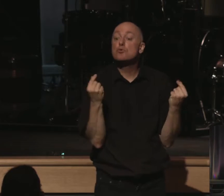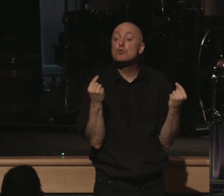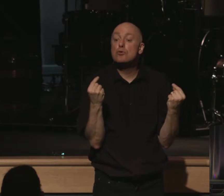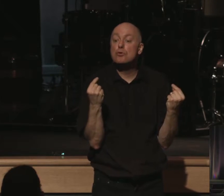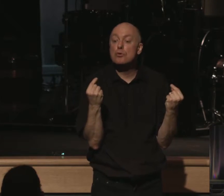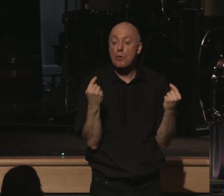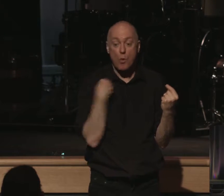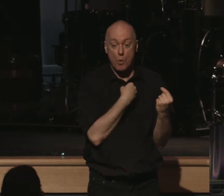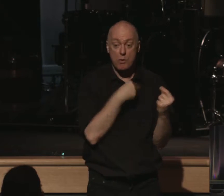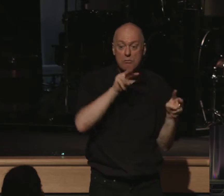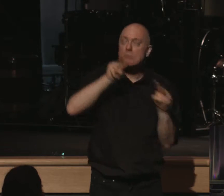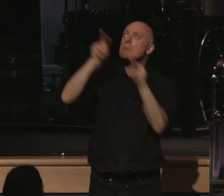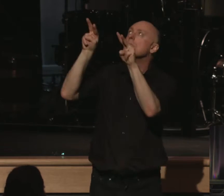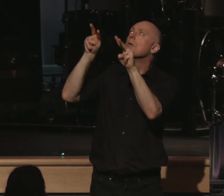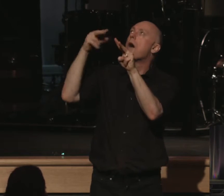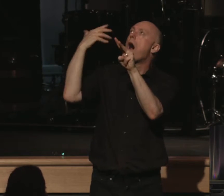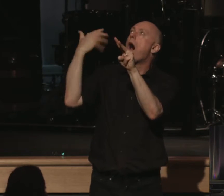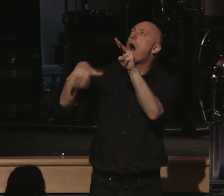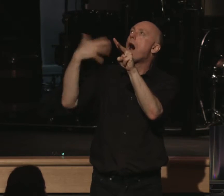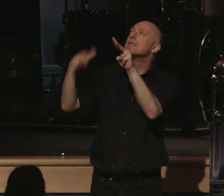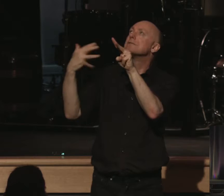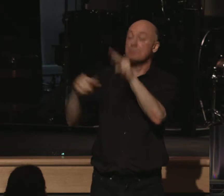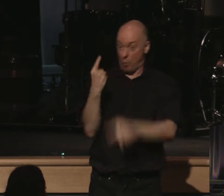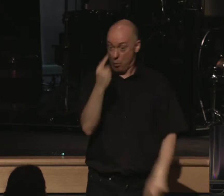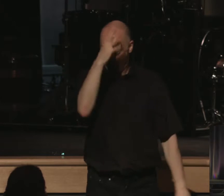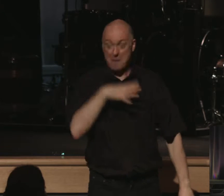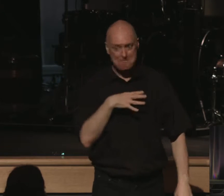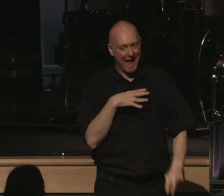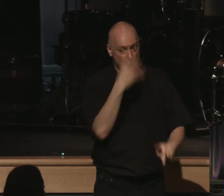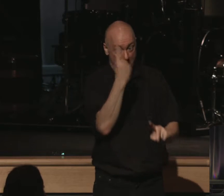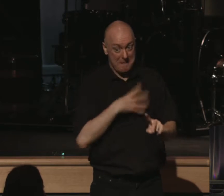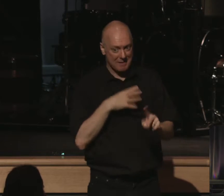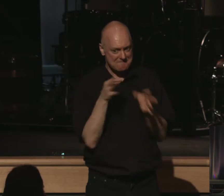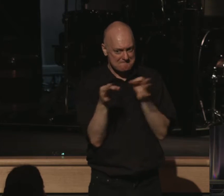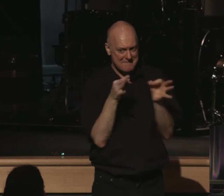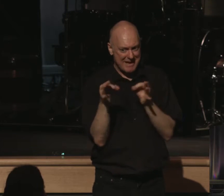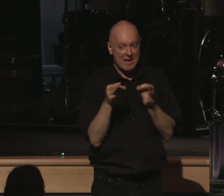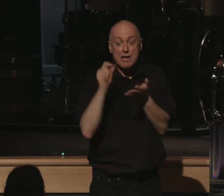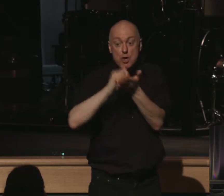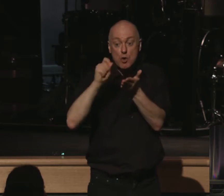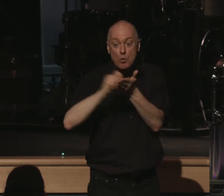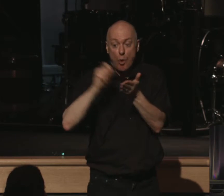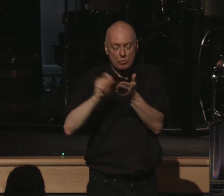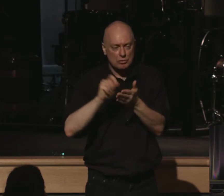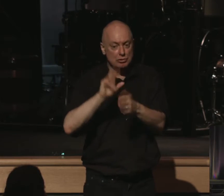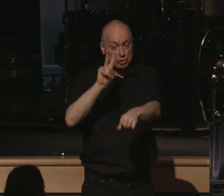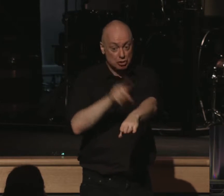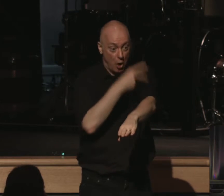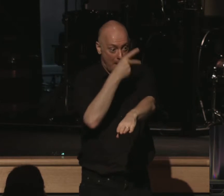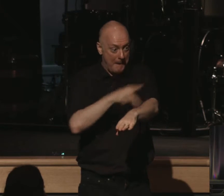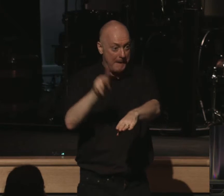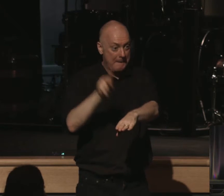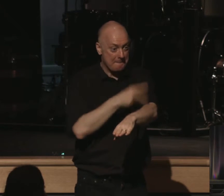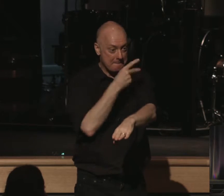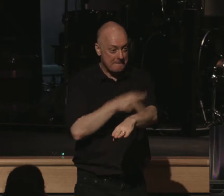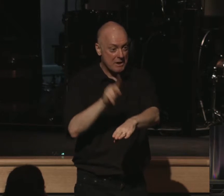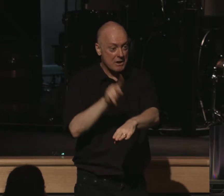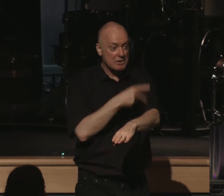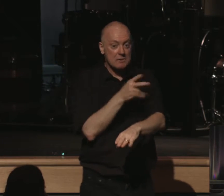look at the awesomeness of God. One man found out how awesome he is. He wrote this psalm. He speaks of